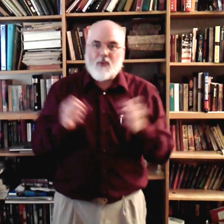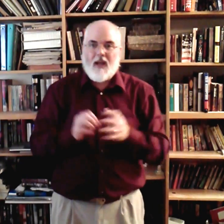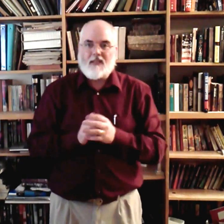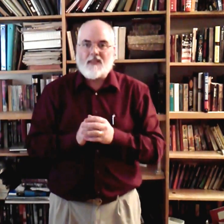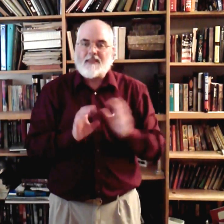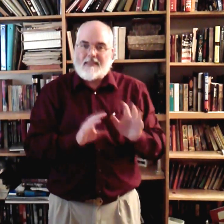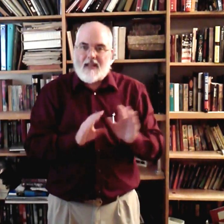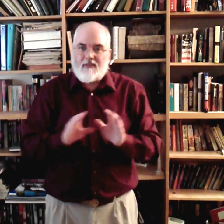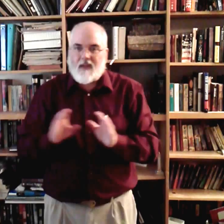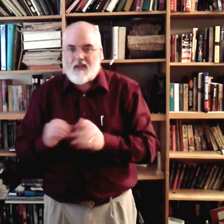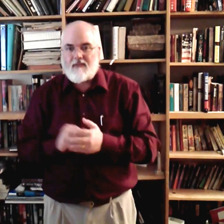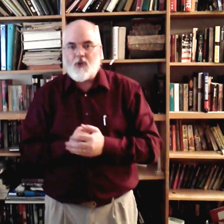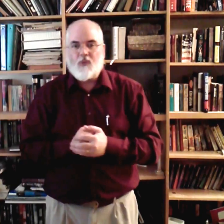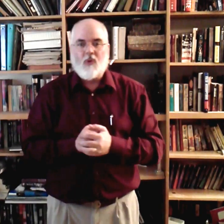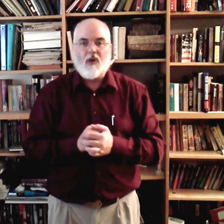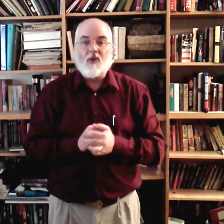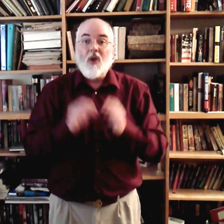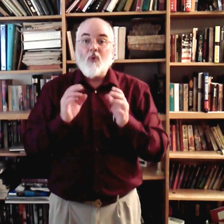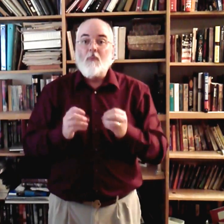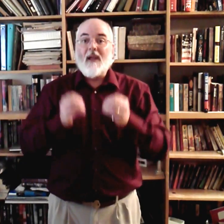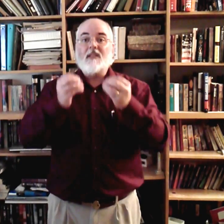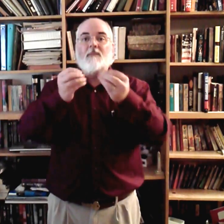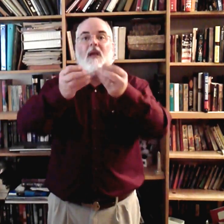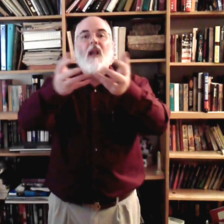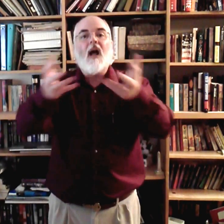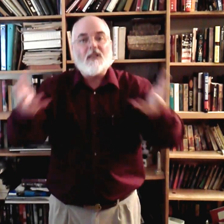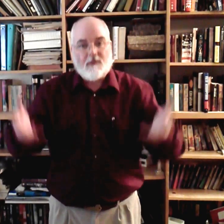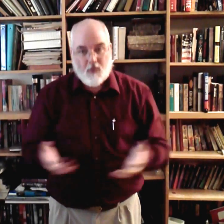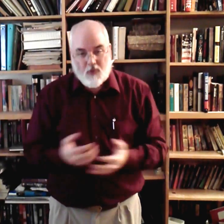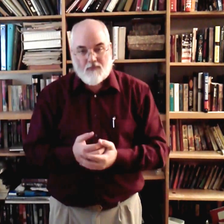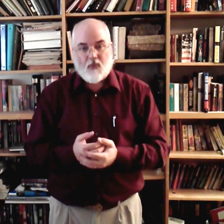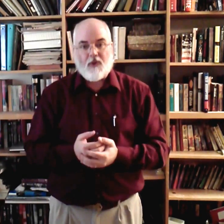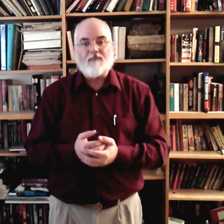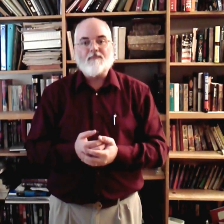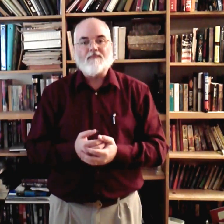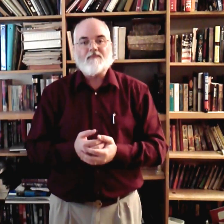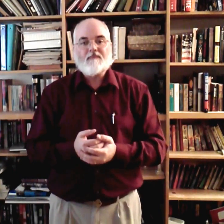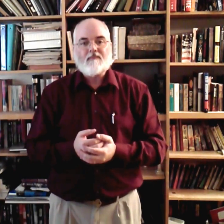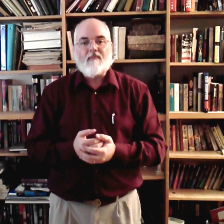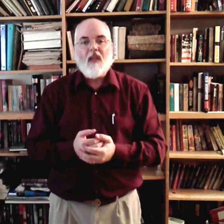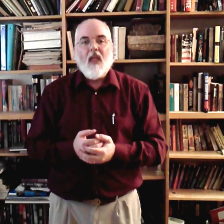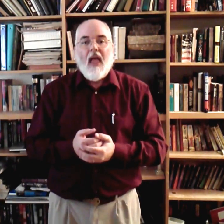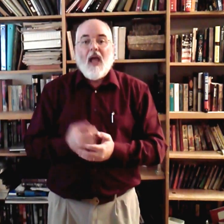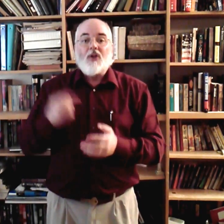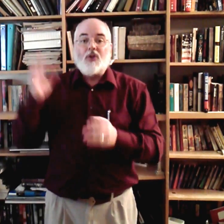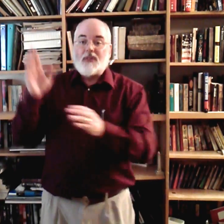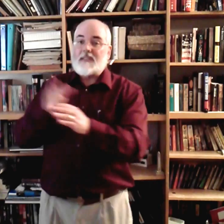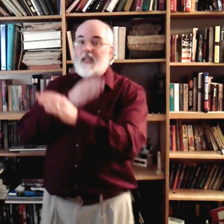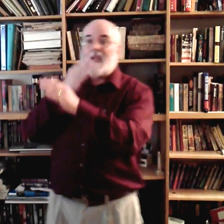phrases instead of individual words will make this be a lot smoother for you. Two. sing